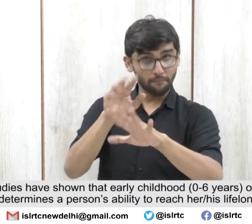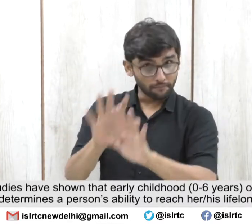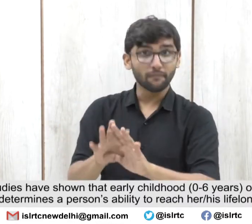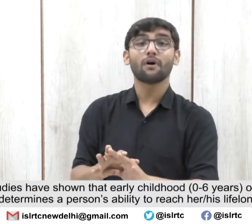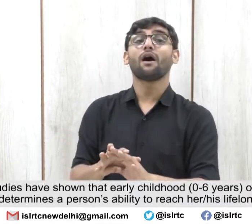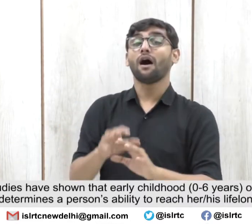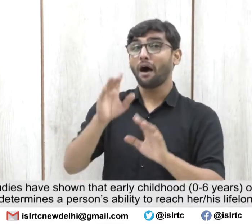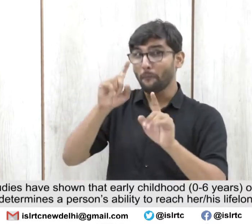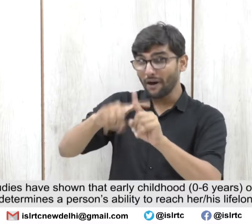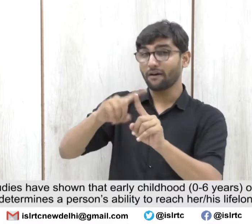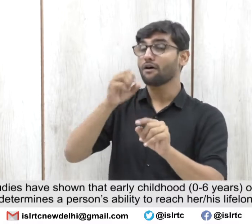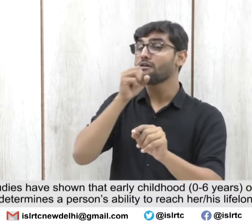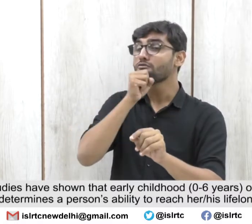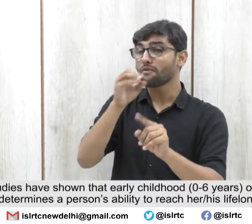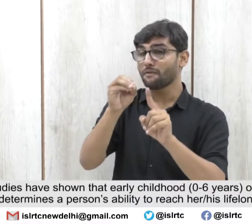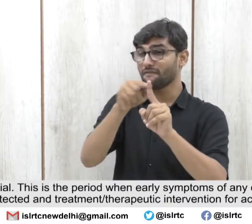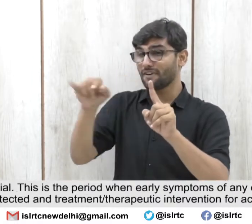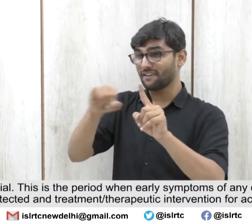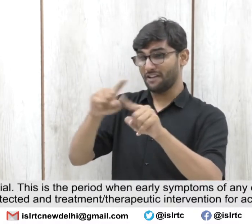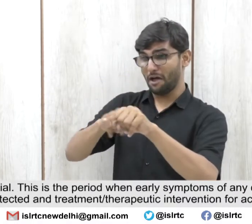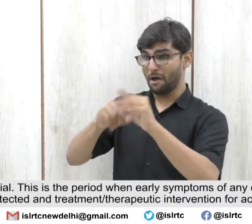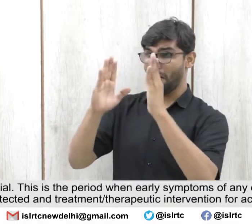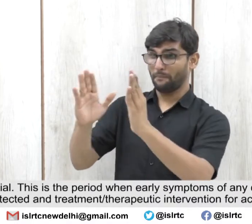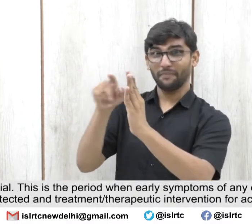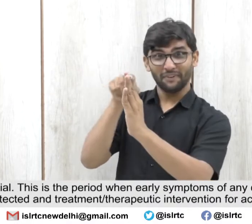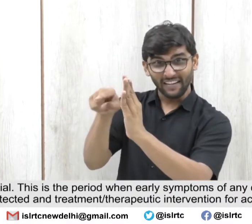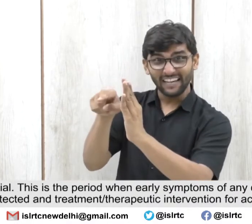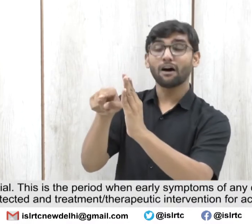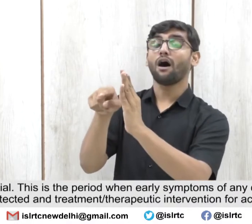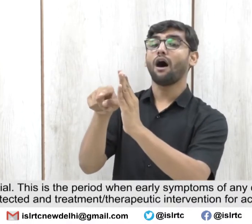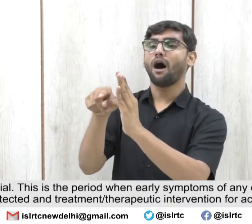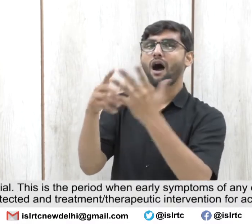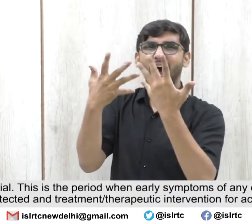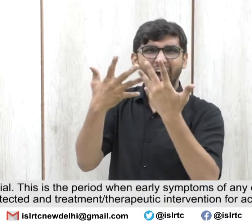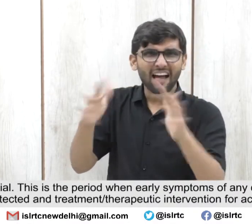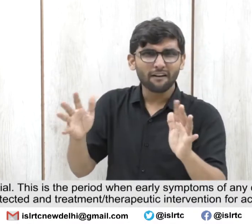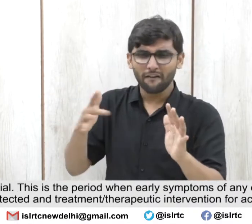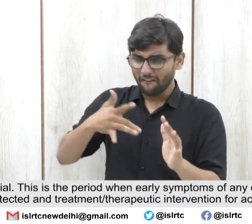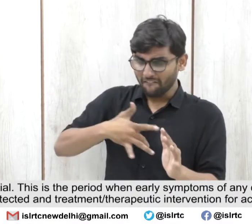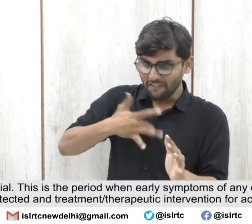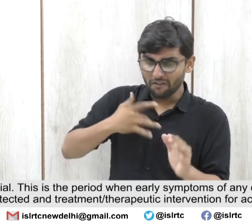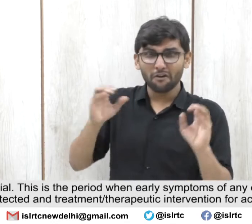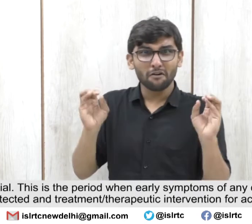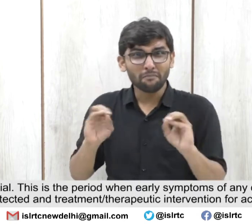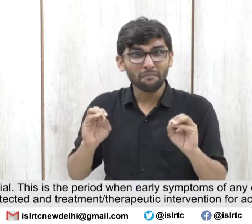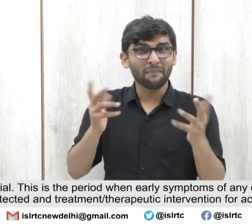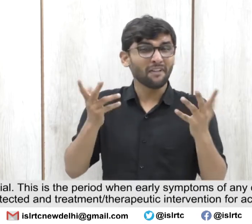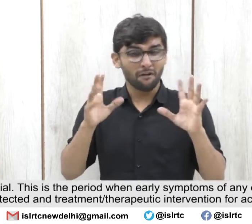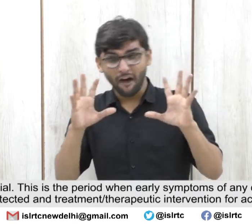health, social and economic potential. This is the period when